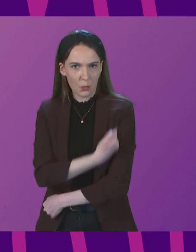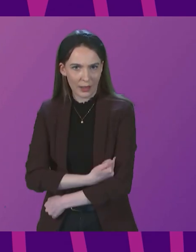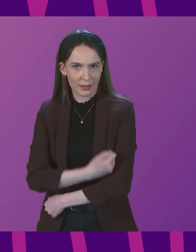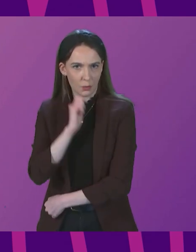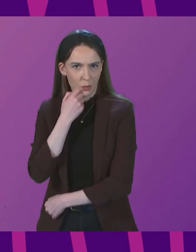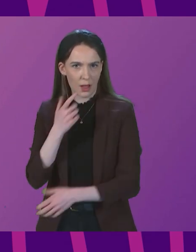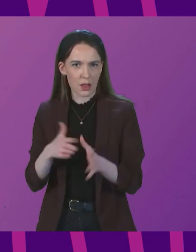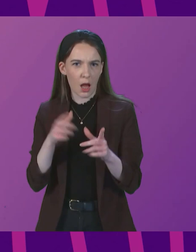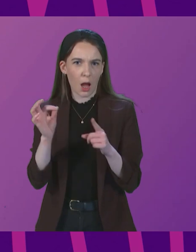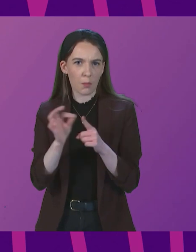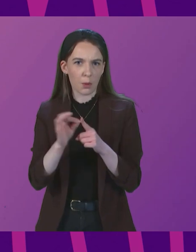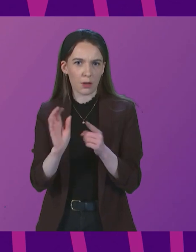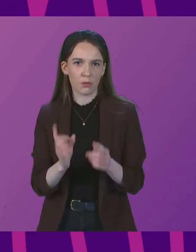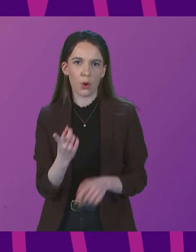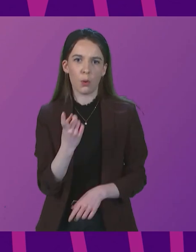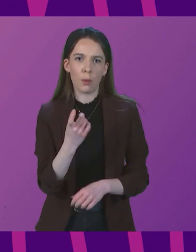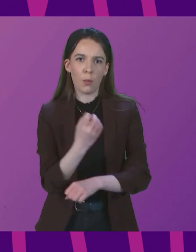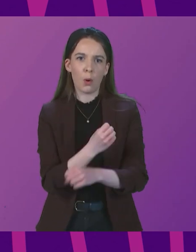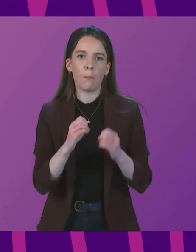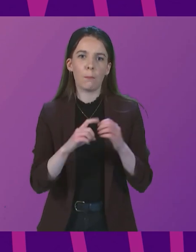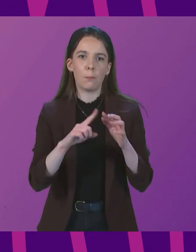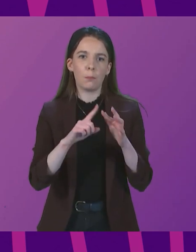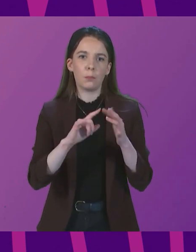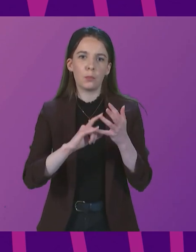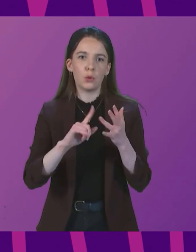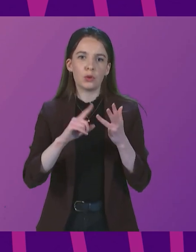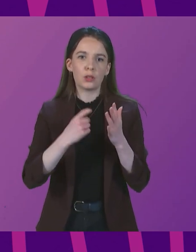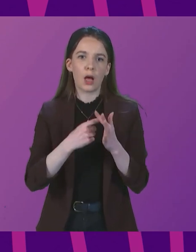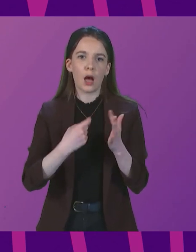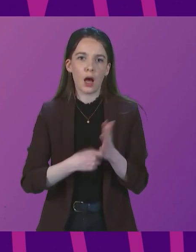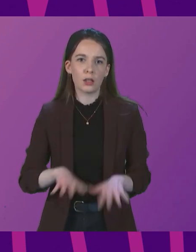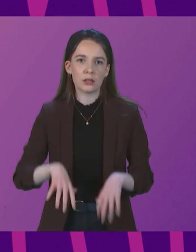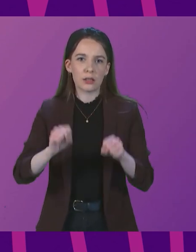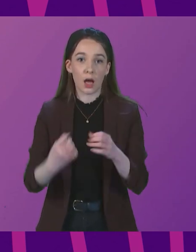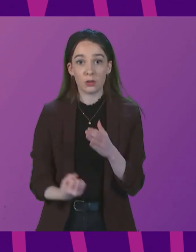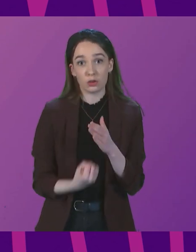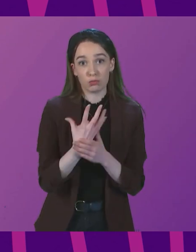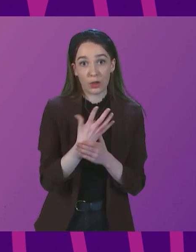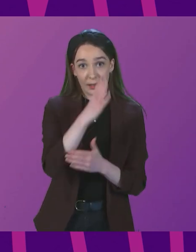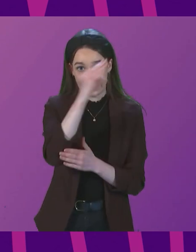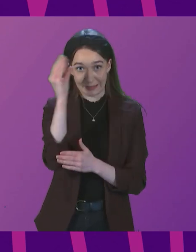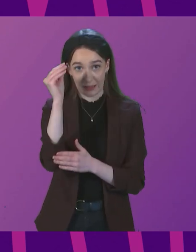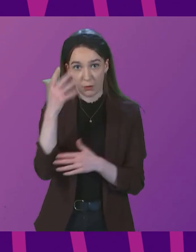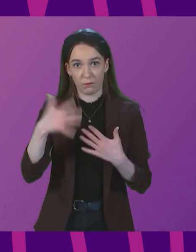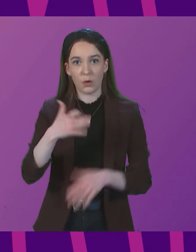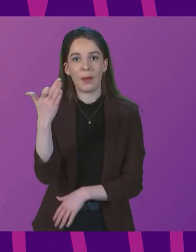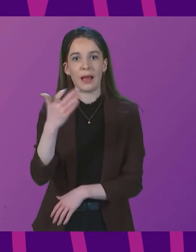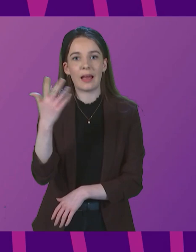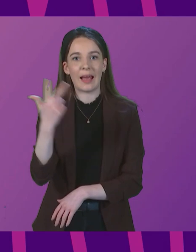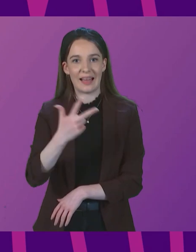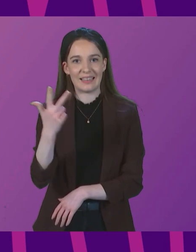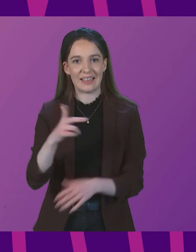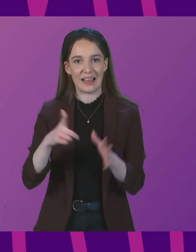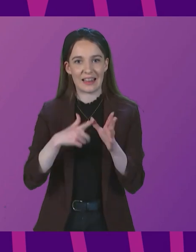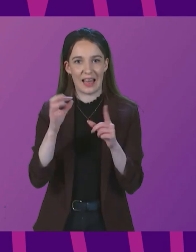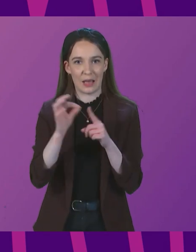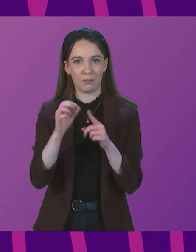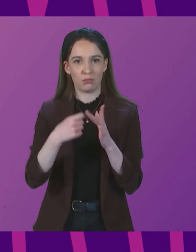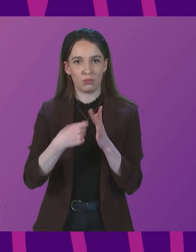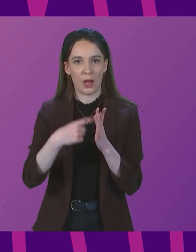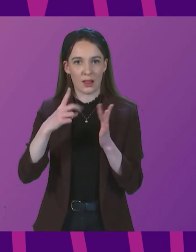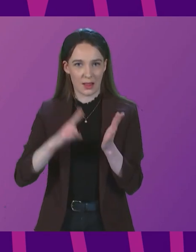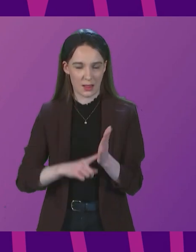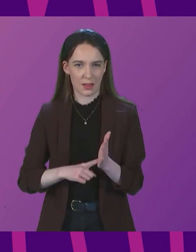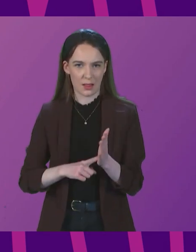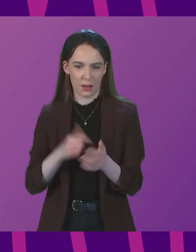boosters scheduled during spring and summer, starting from the 18th of April, and appointment letters will be issued by post.